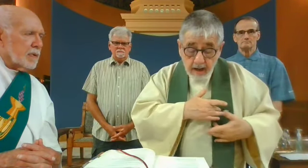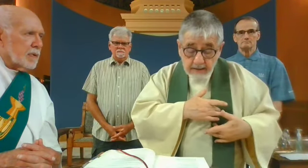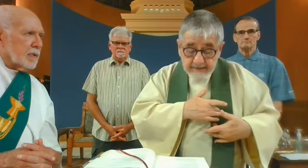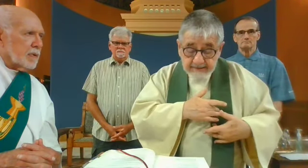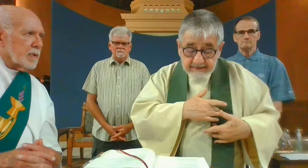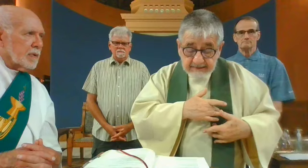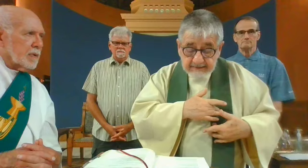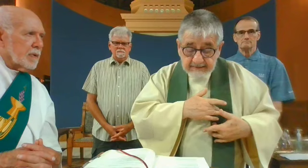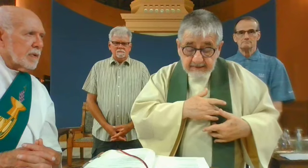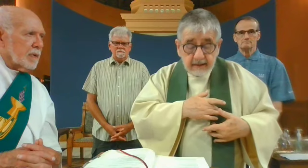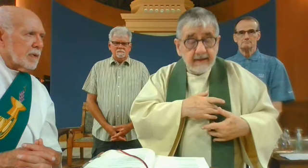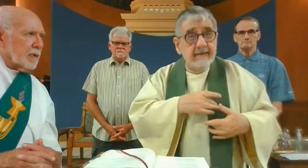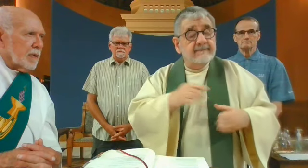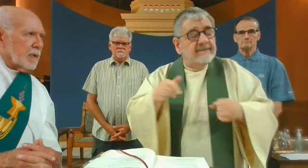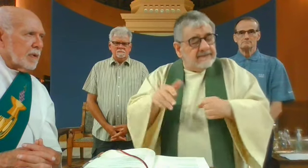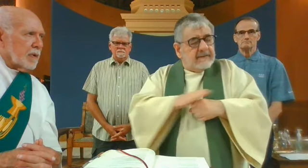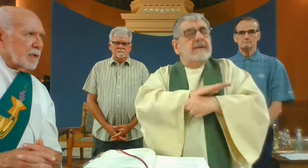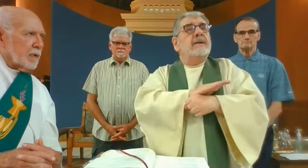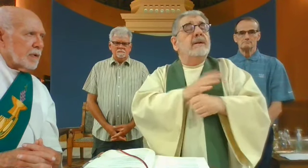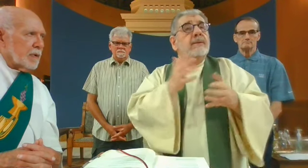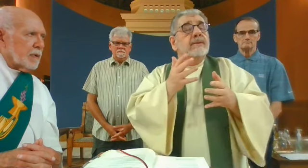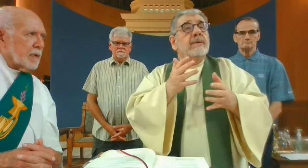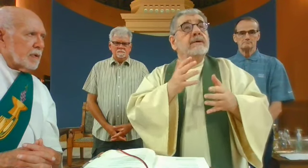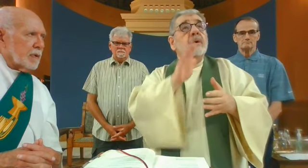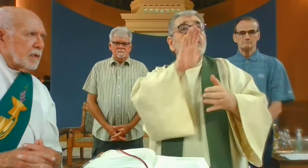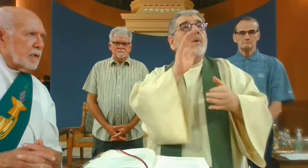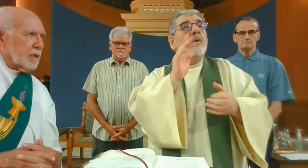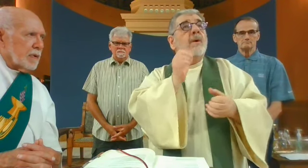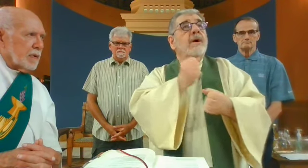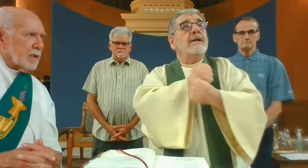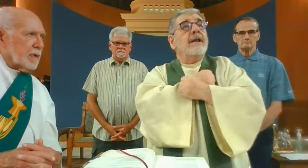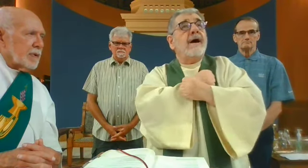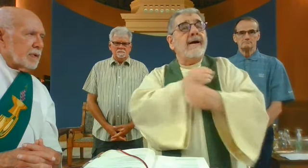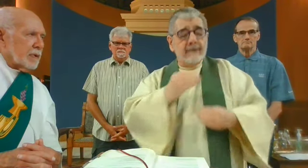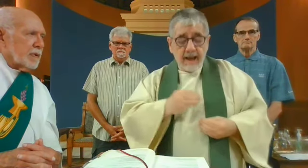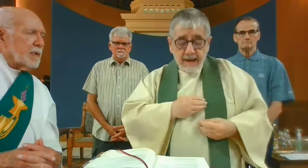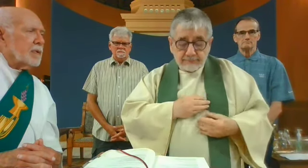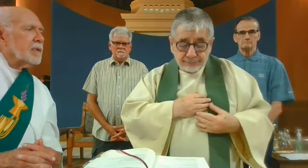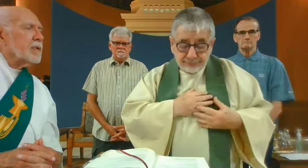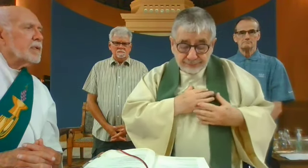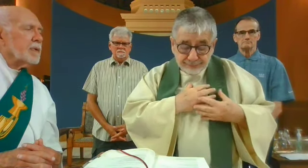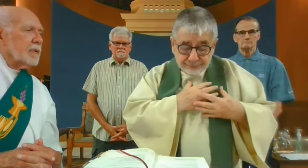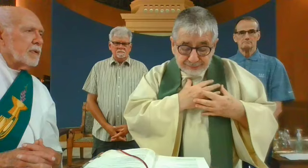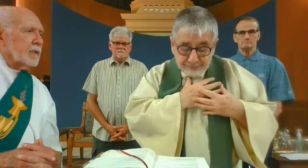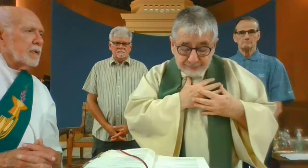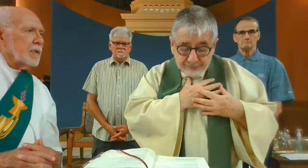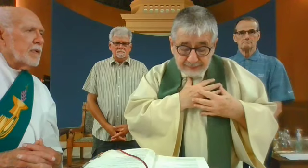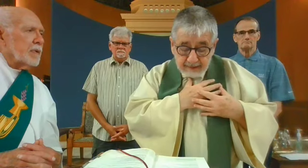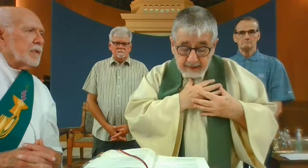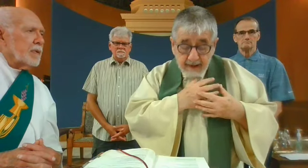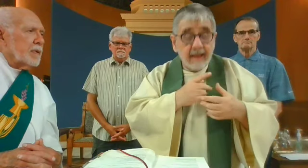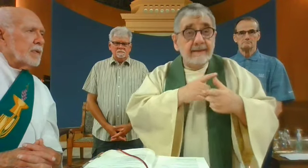Fill our hearts, we pray, with the warmth of your love,